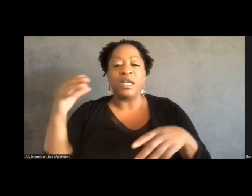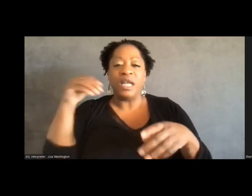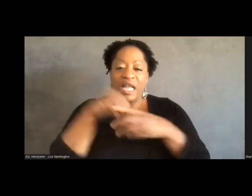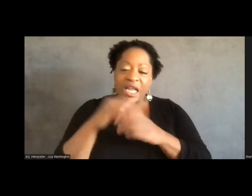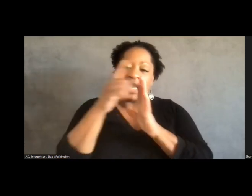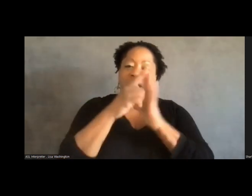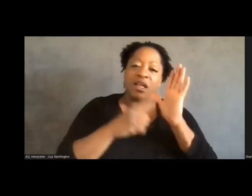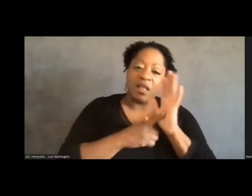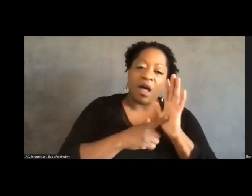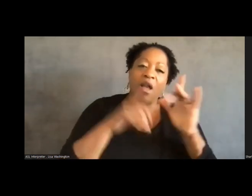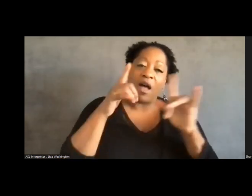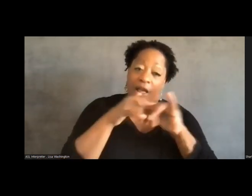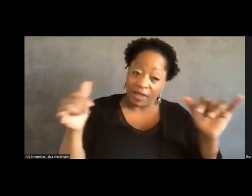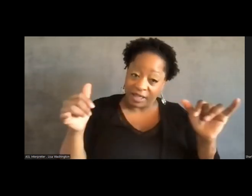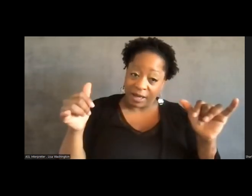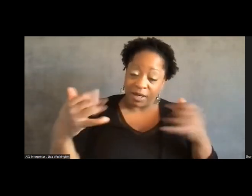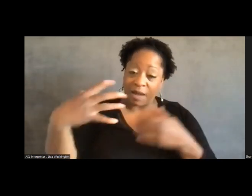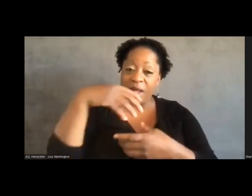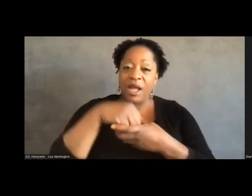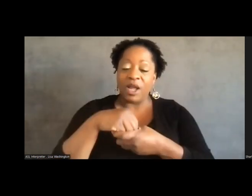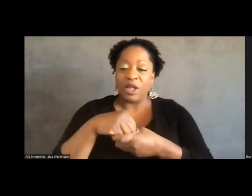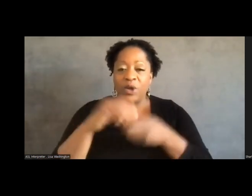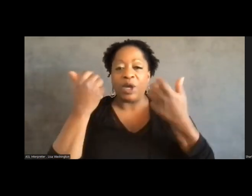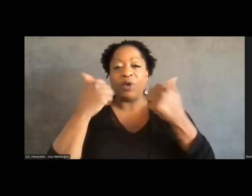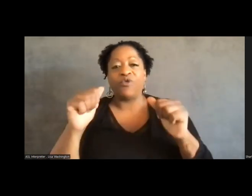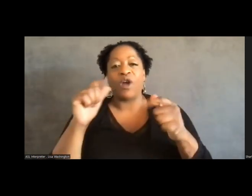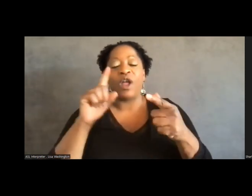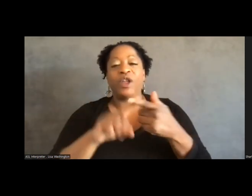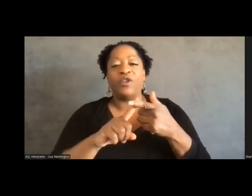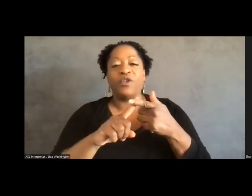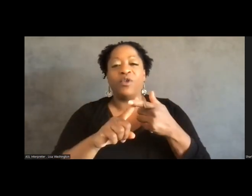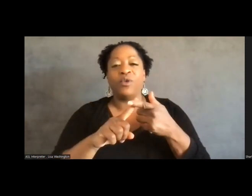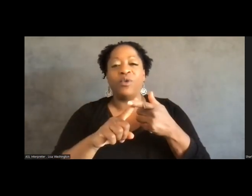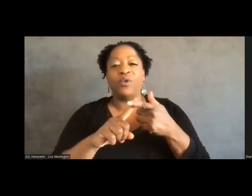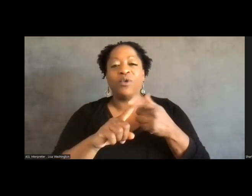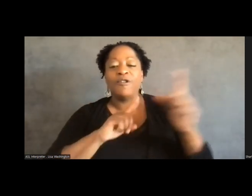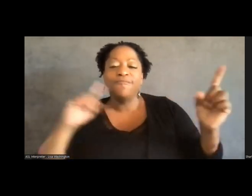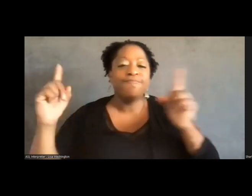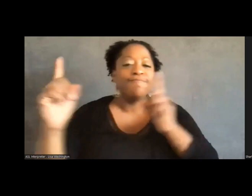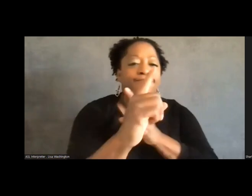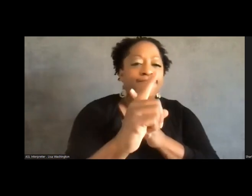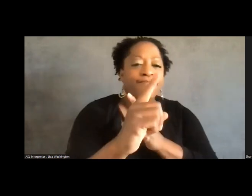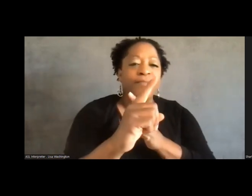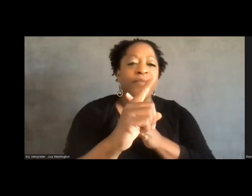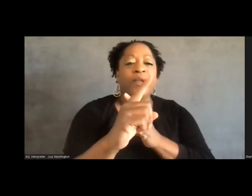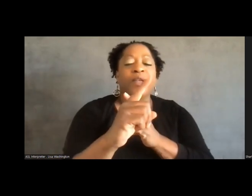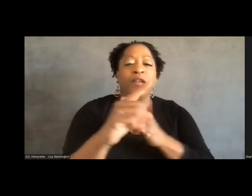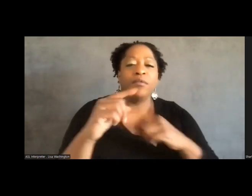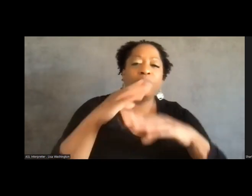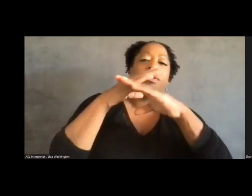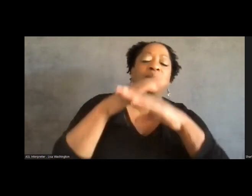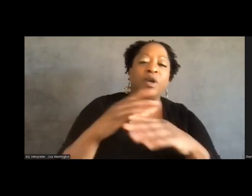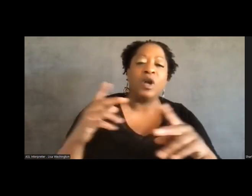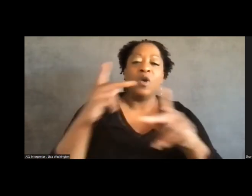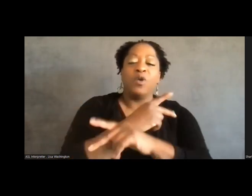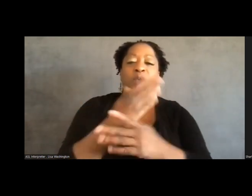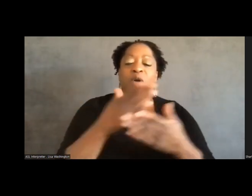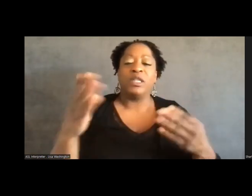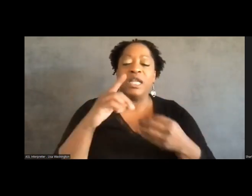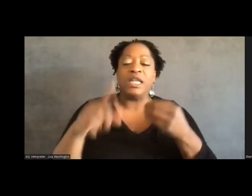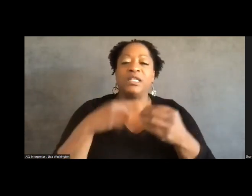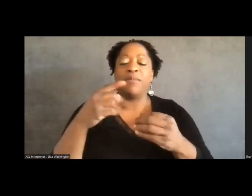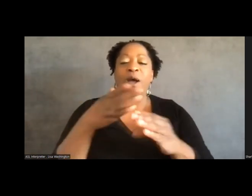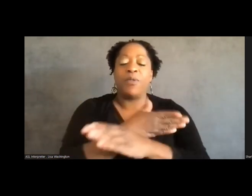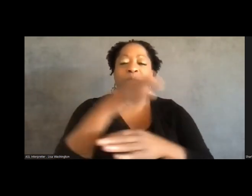at the same time, including trying to head off some of the worst things about the pretrial electronic monitoring